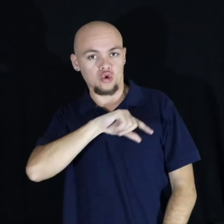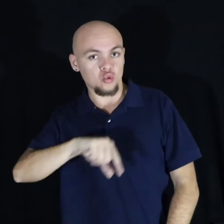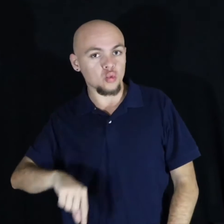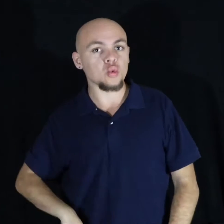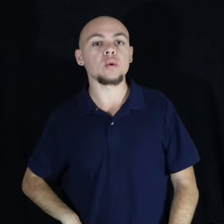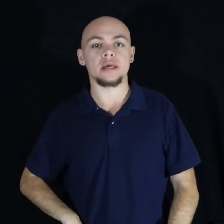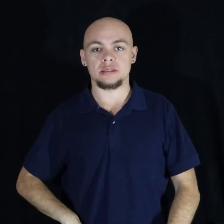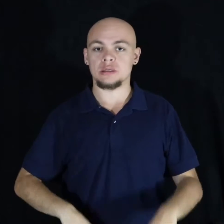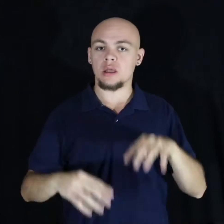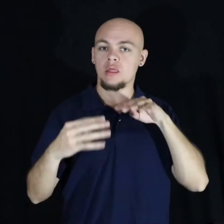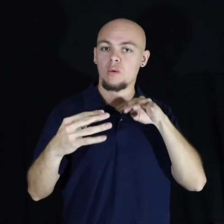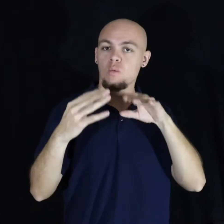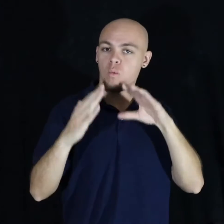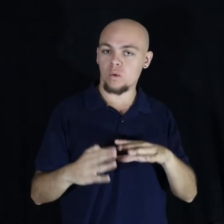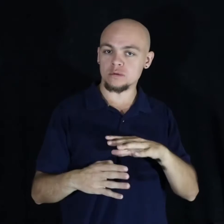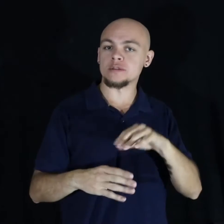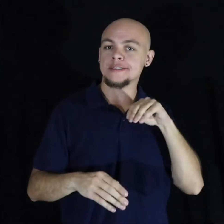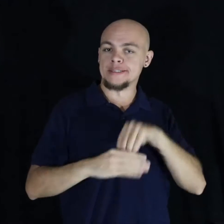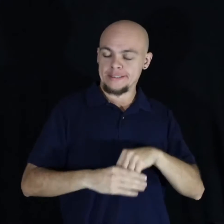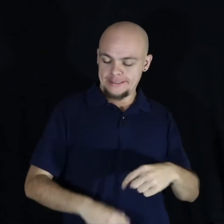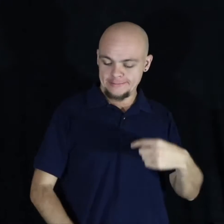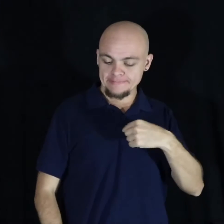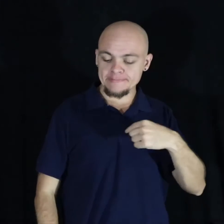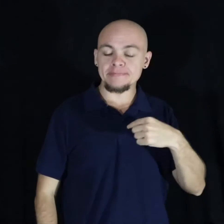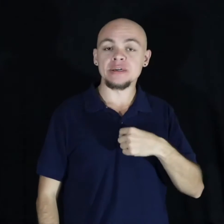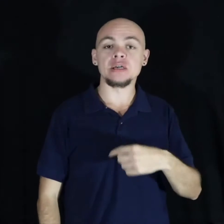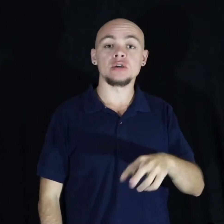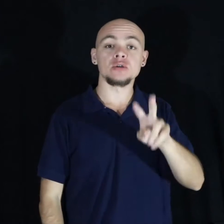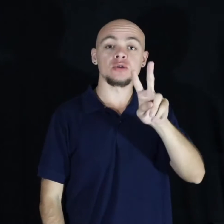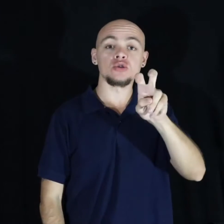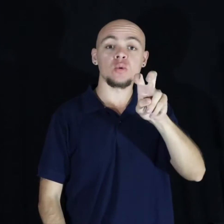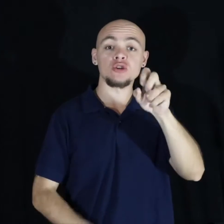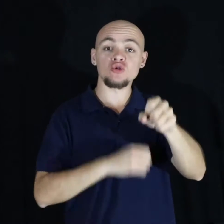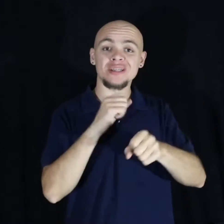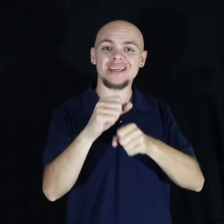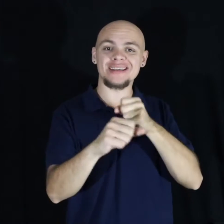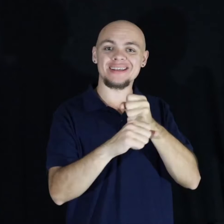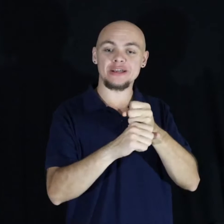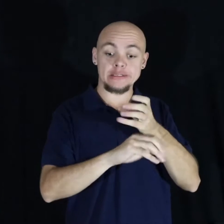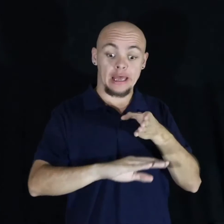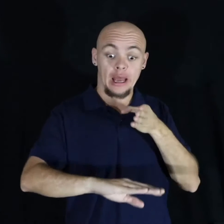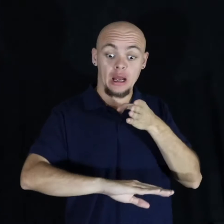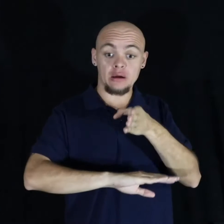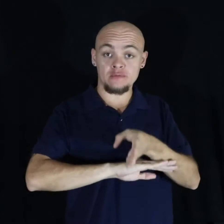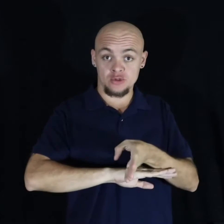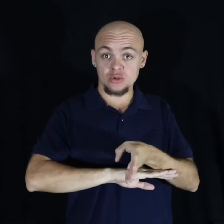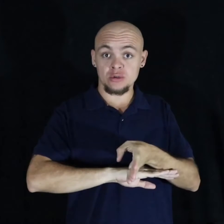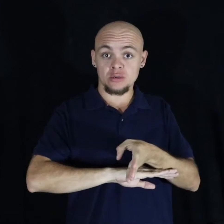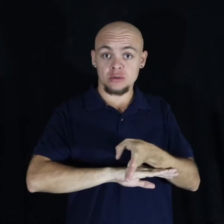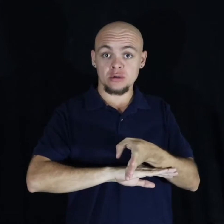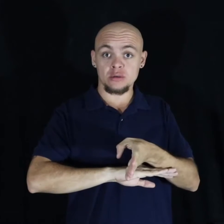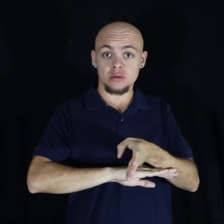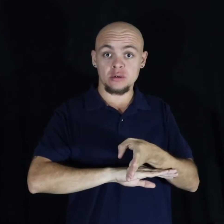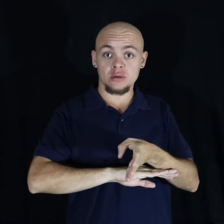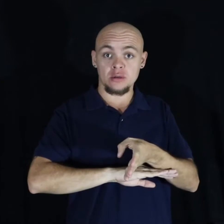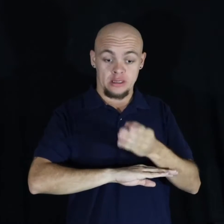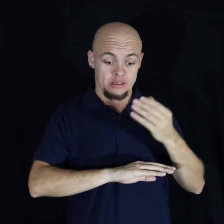queens, and these warriors. 200 years later, the descendants